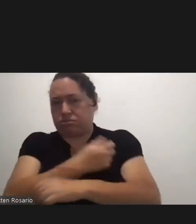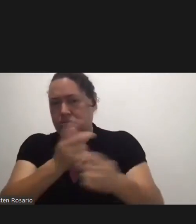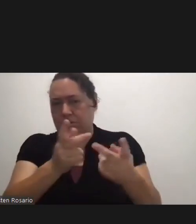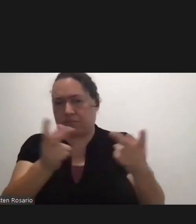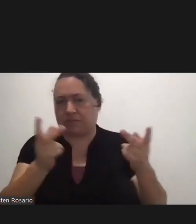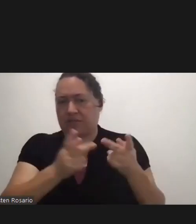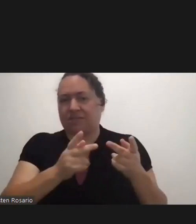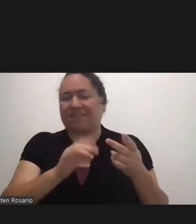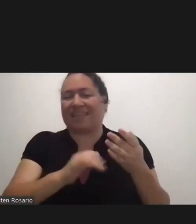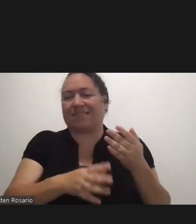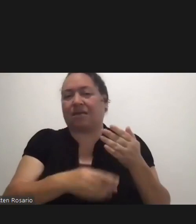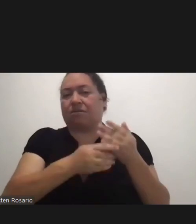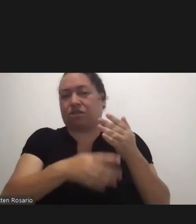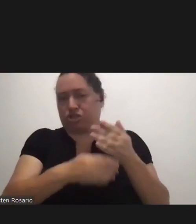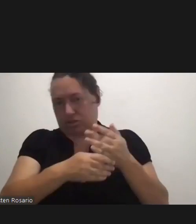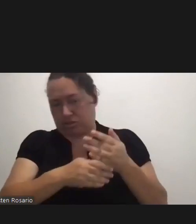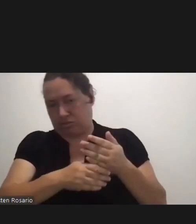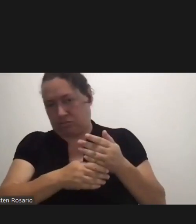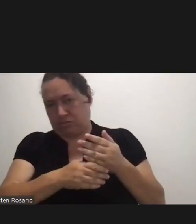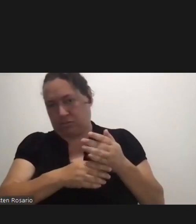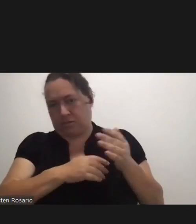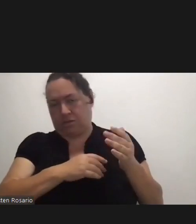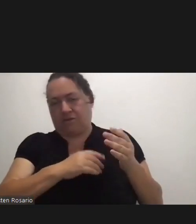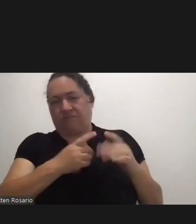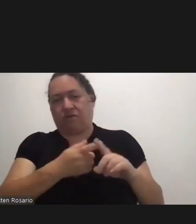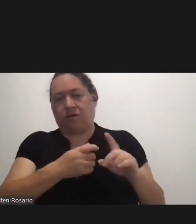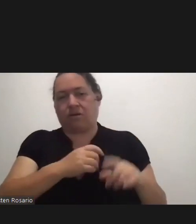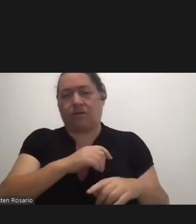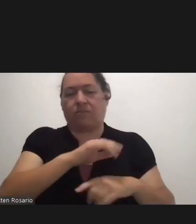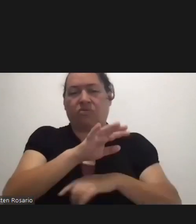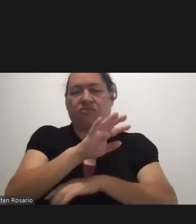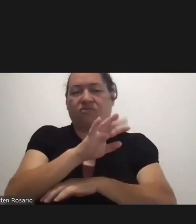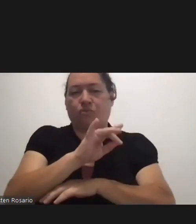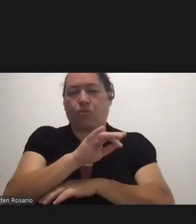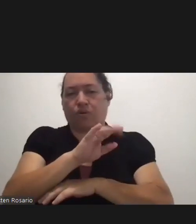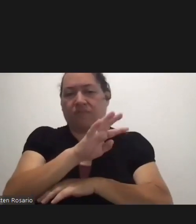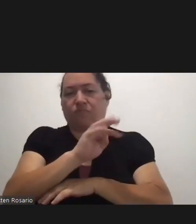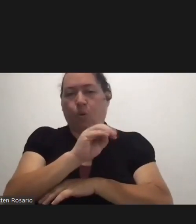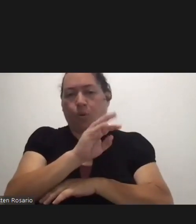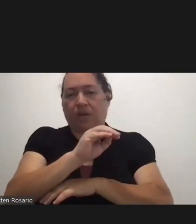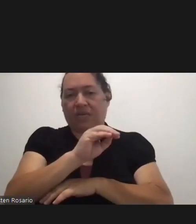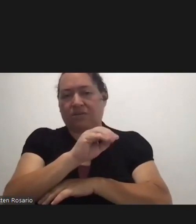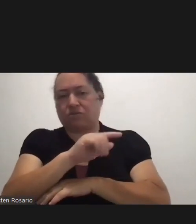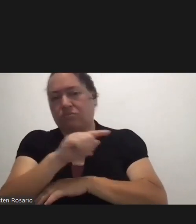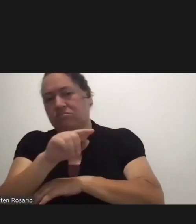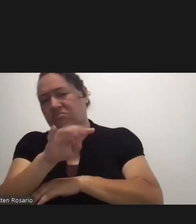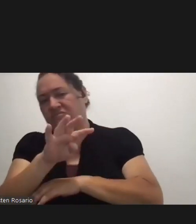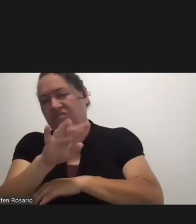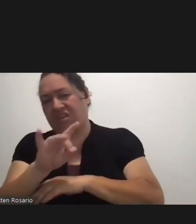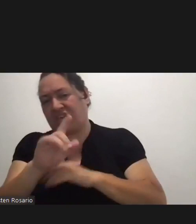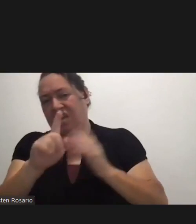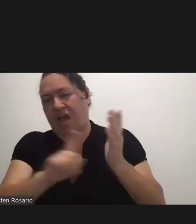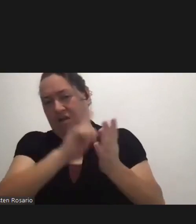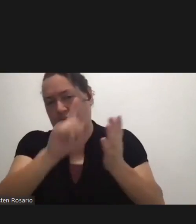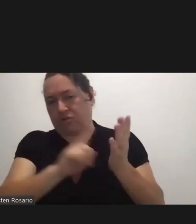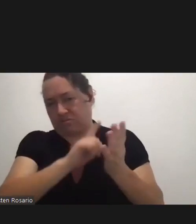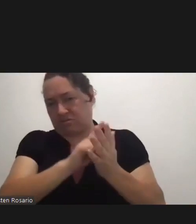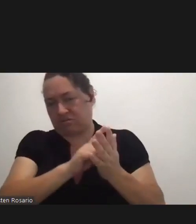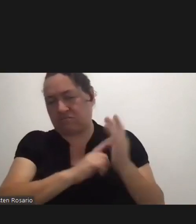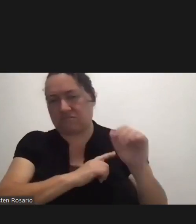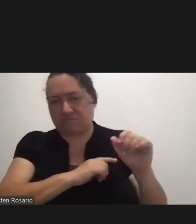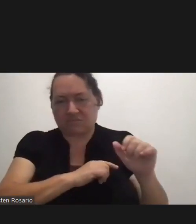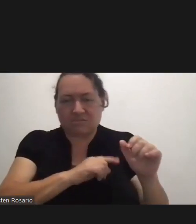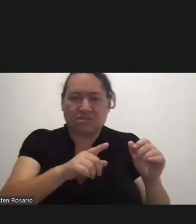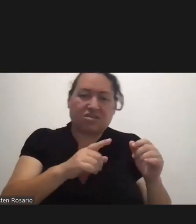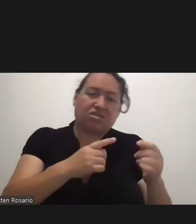Additional Verification Attempt Within 24 To 48 Hours May Apply In That In The Scenario But But Yeah Of Course When You Are Coming